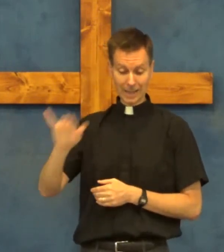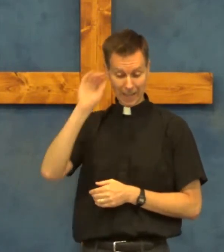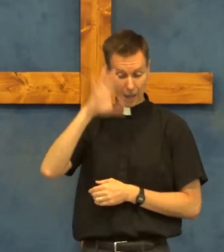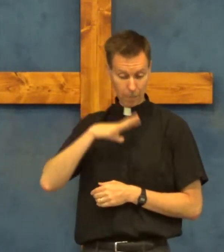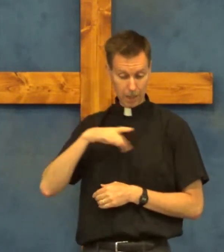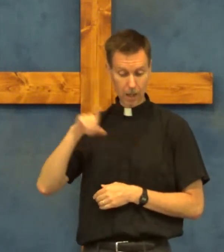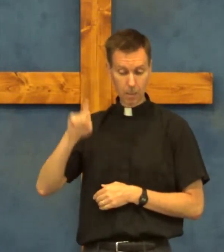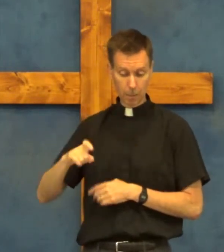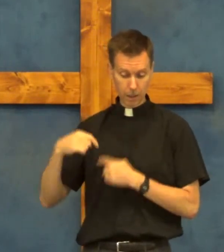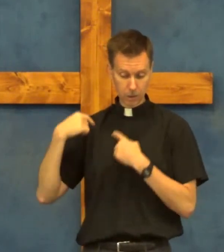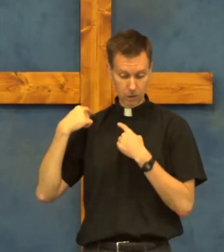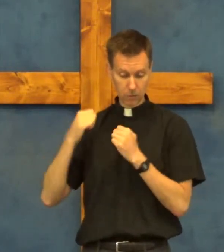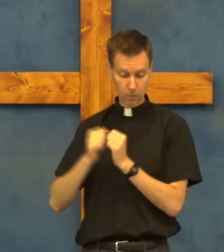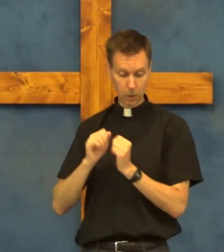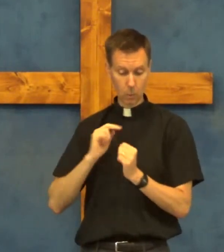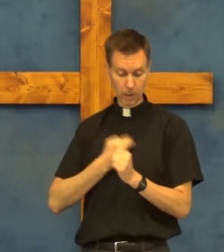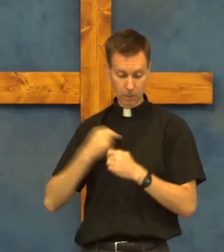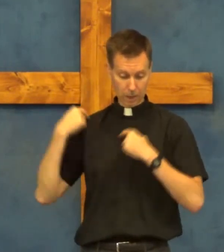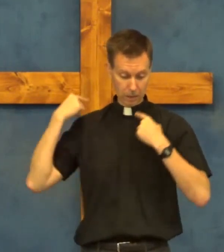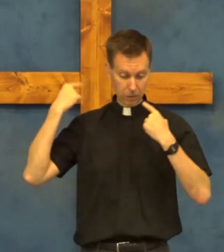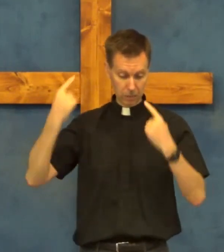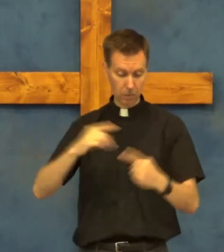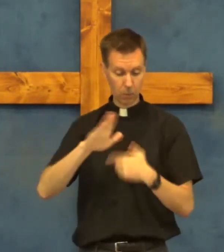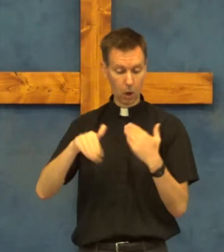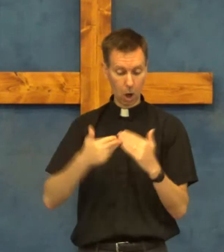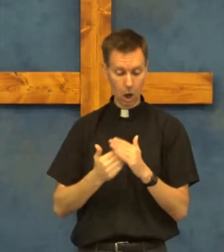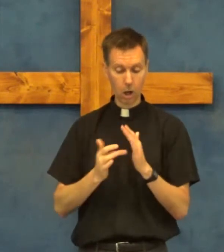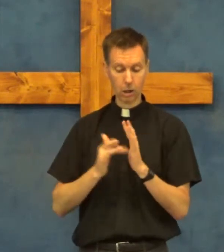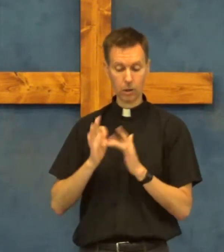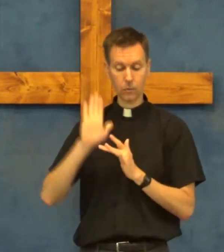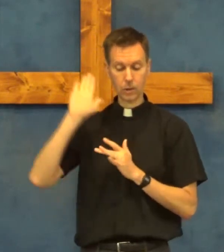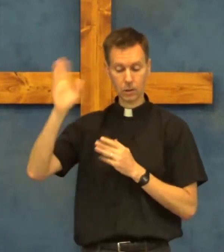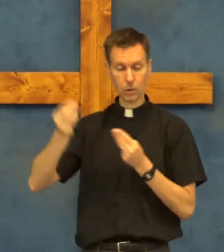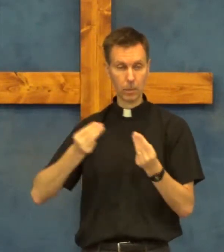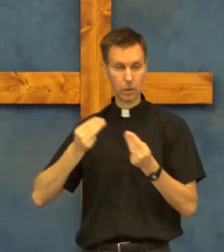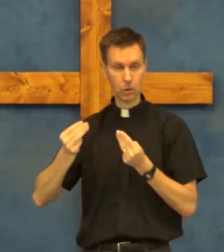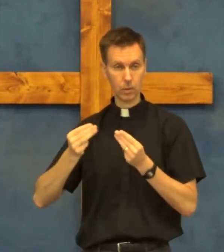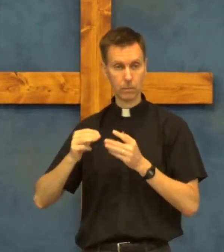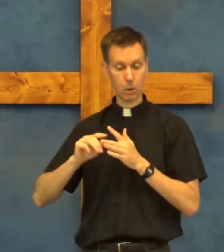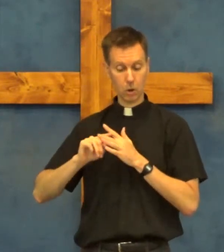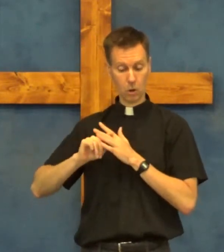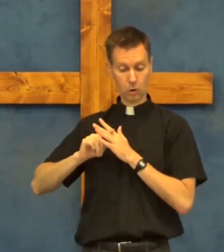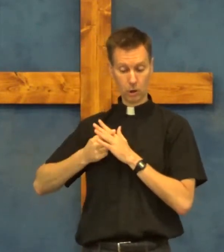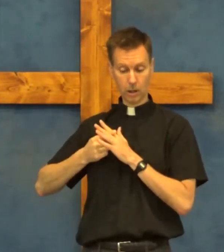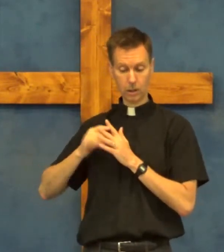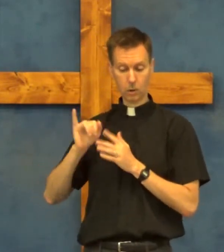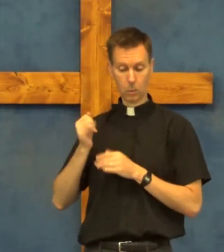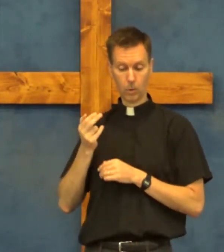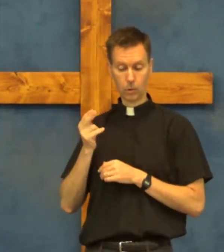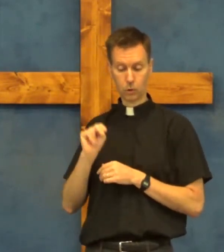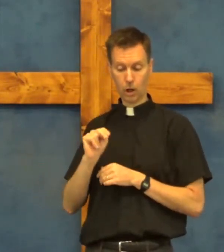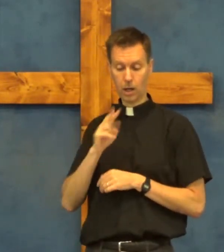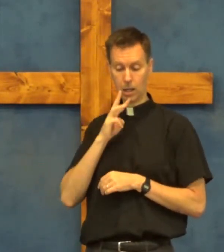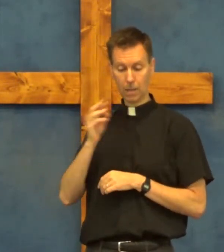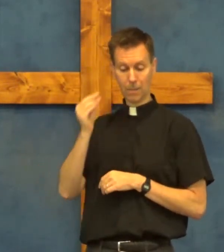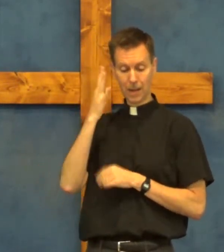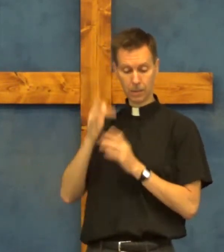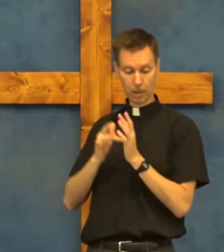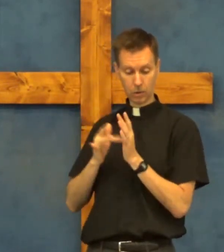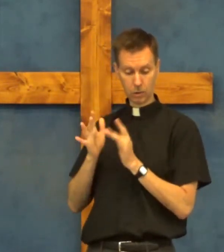that man must have been with us for all of jesus ministry starting with john baptizing